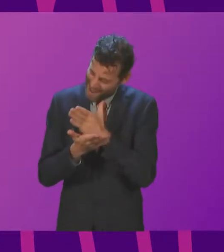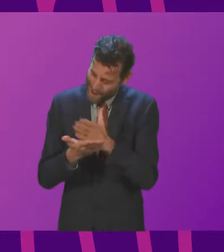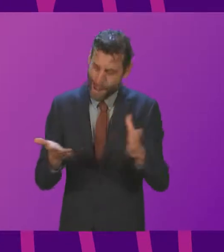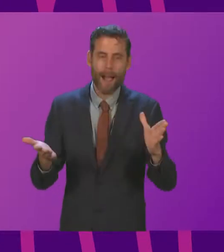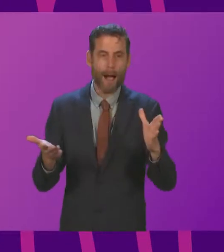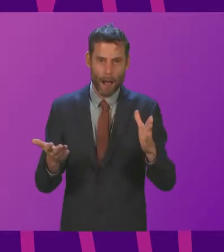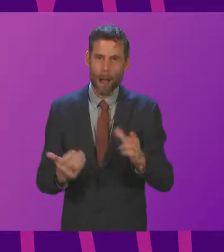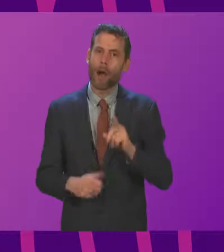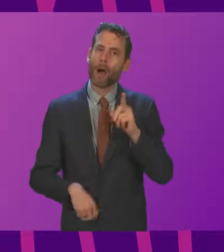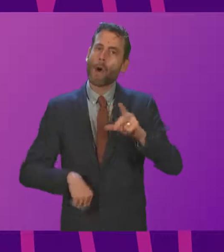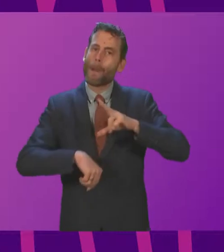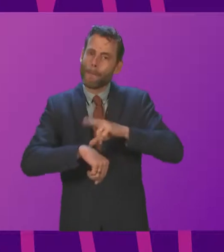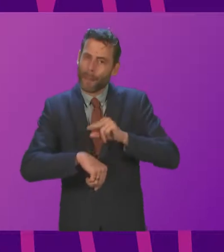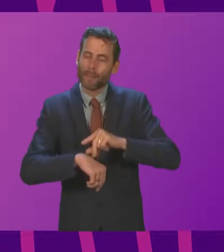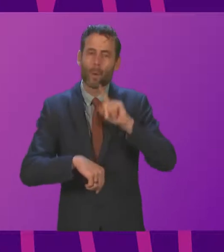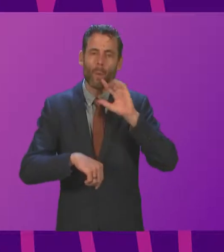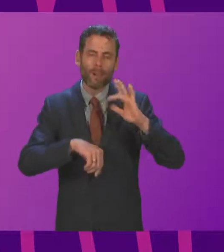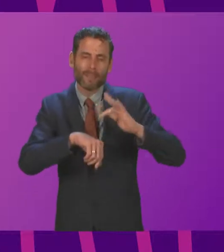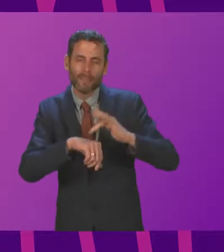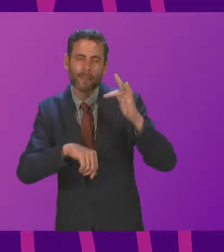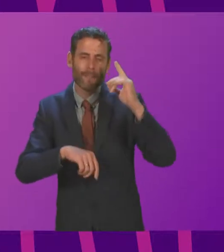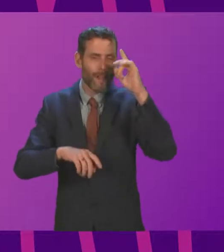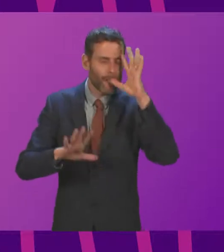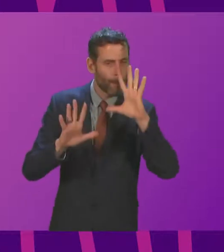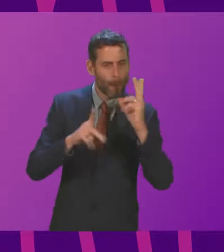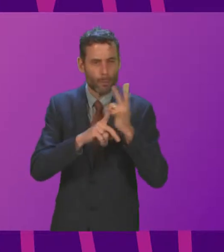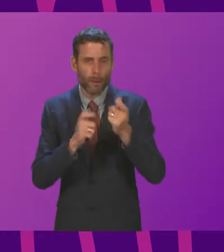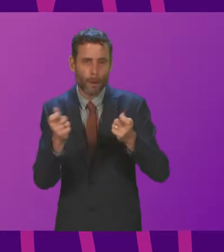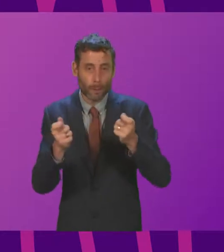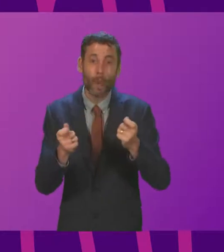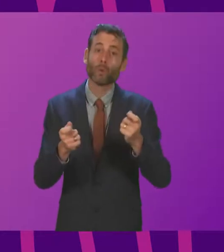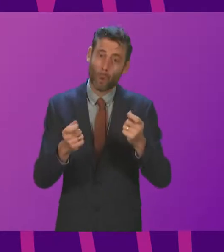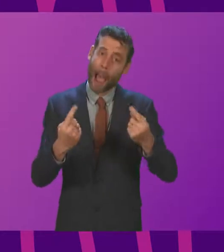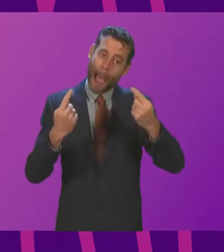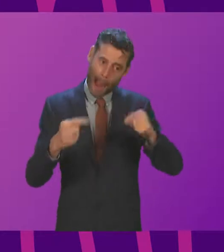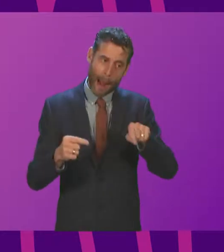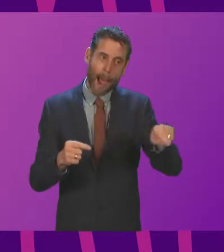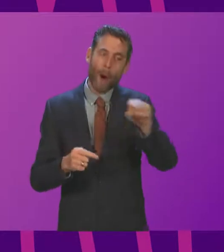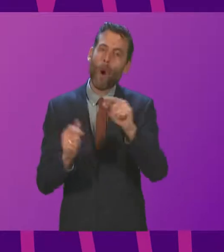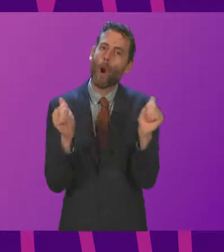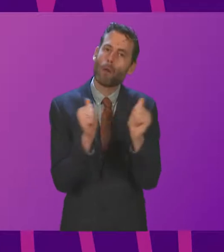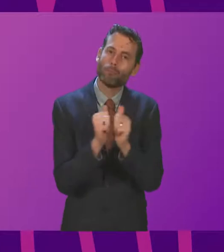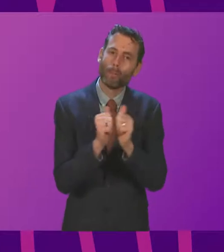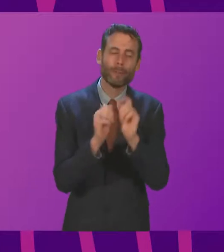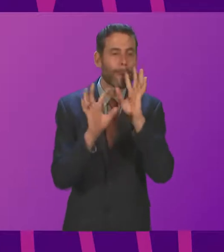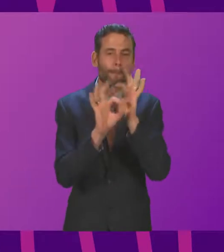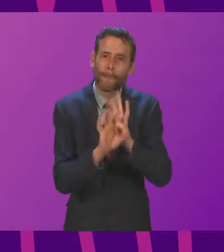sensitive policing operation that will do everything possible to facilitate appropriate and peaceful protest. But Police Scotland